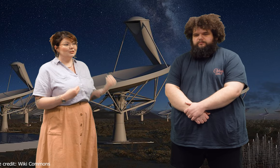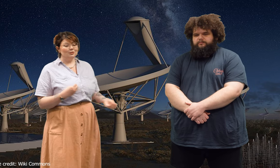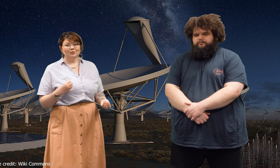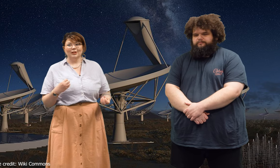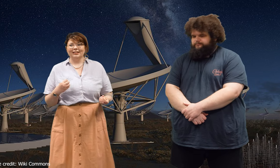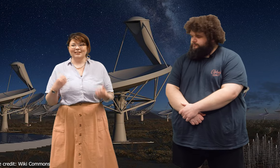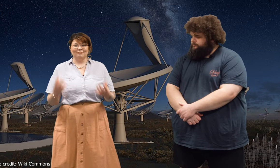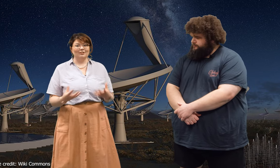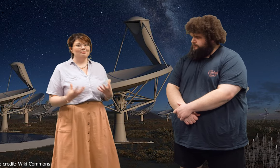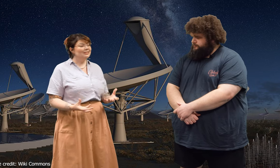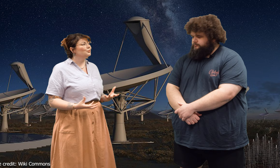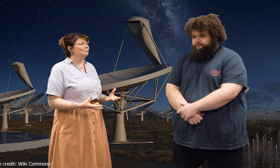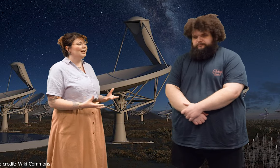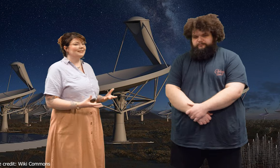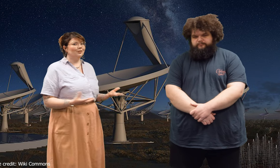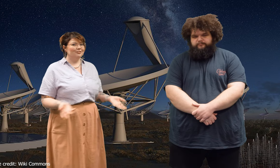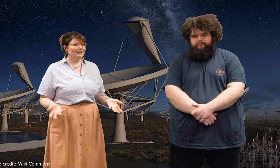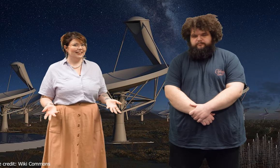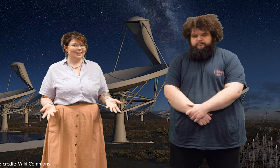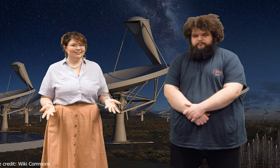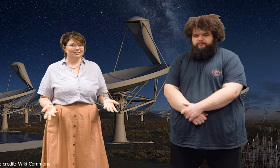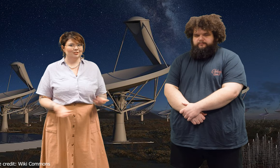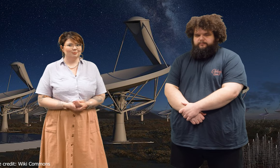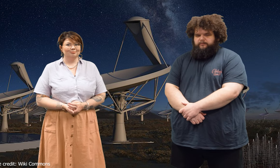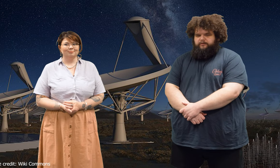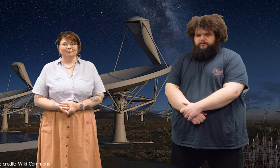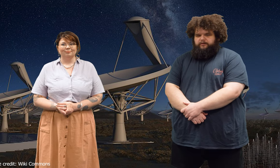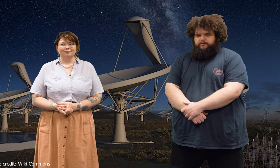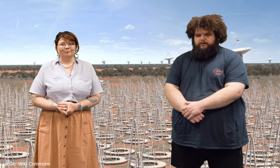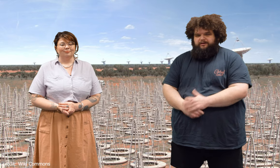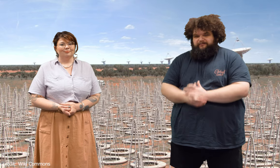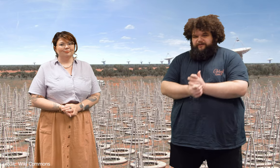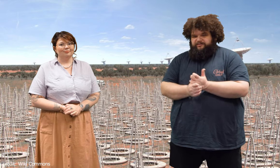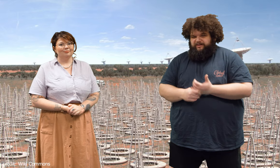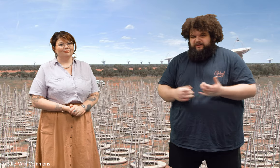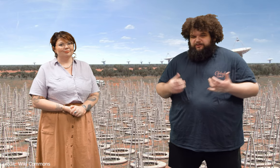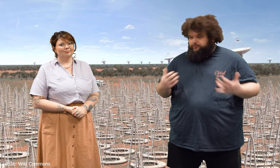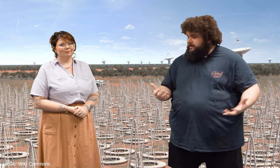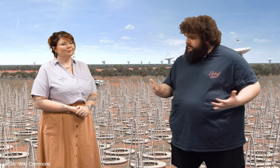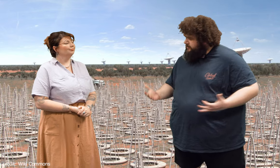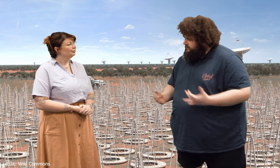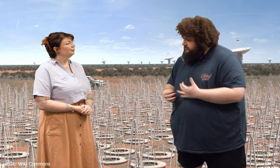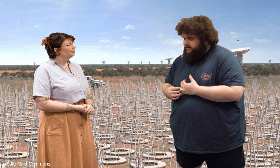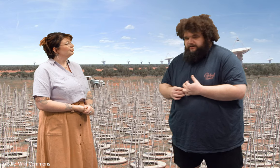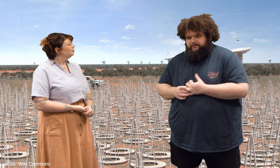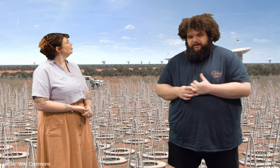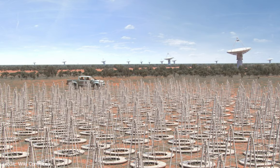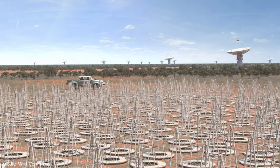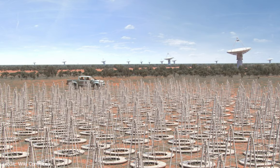social and environmental impacts of the SKA? Looking first at the Australian side of the site, the SKA